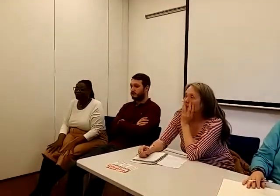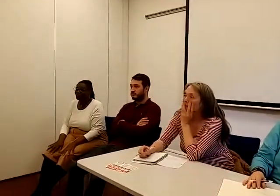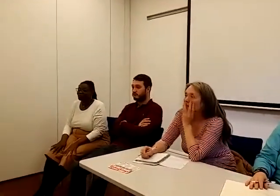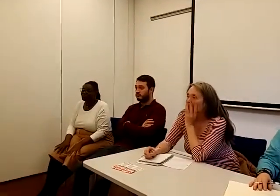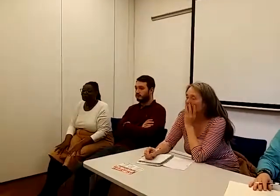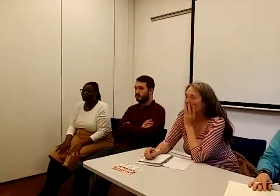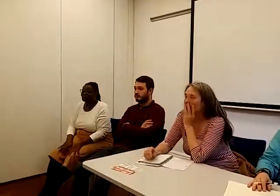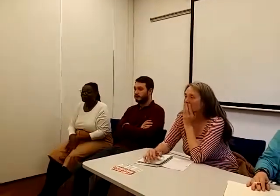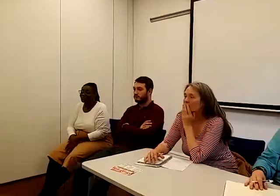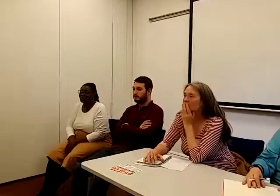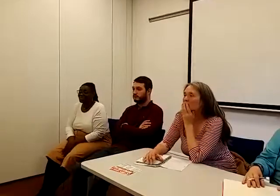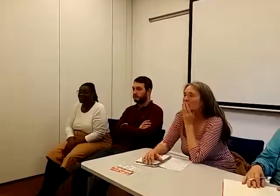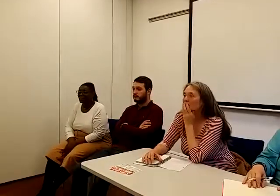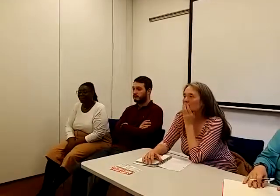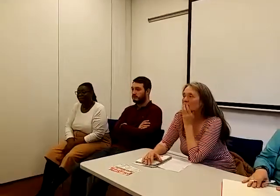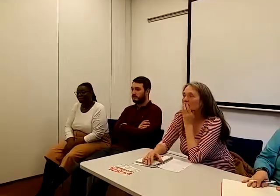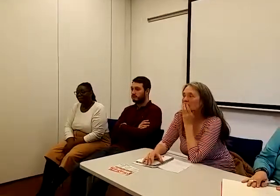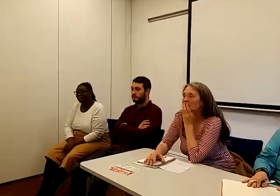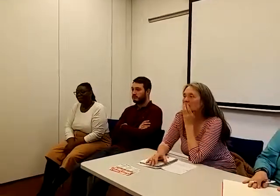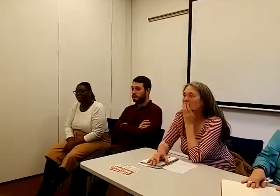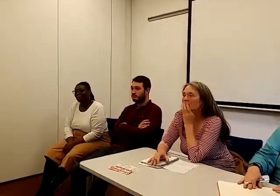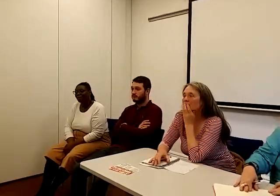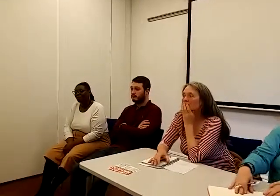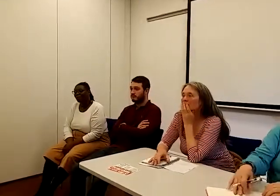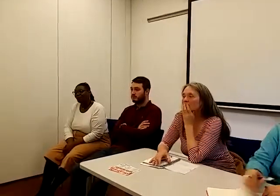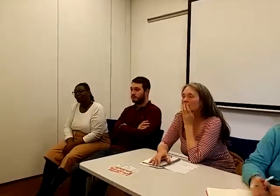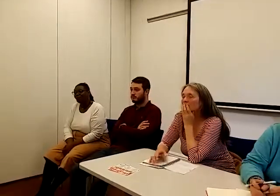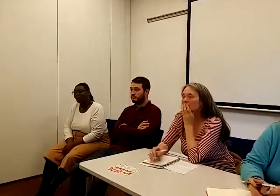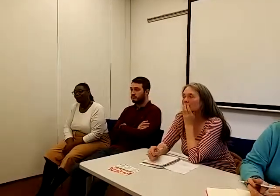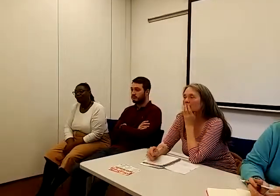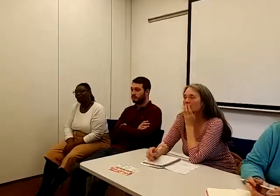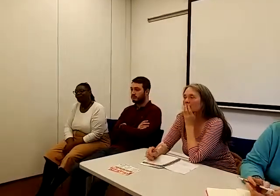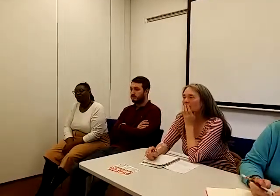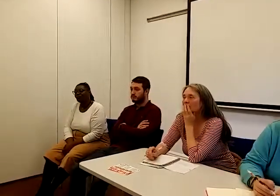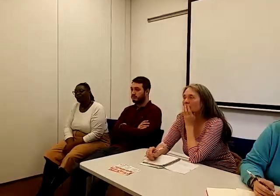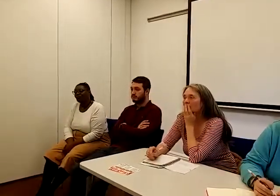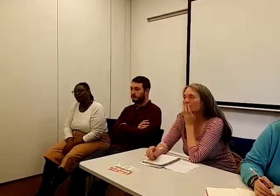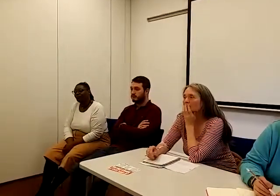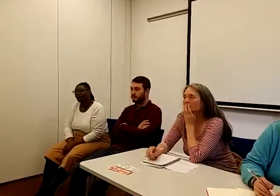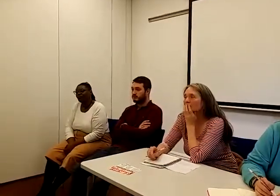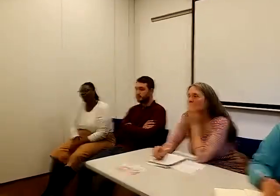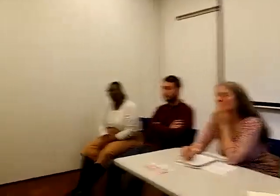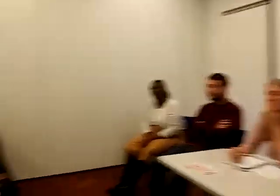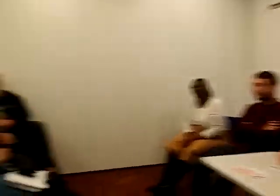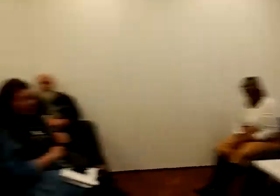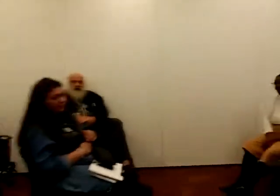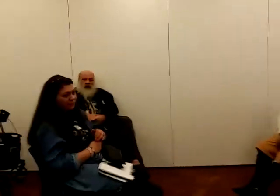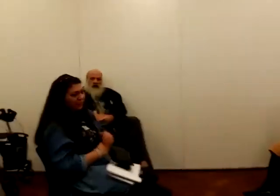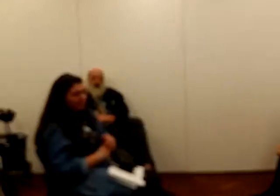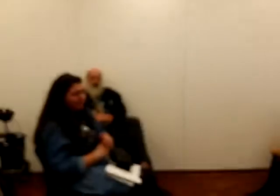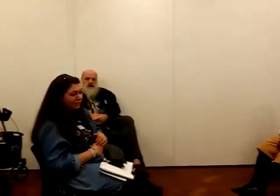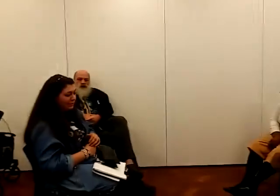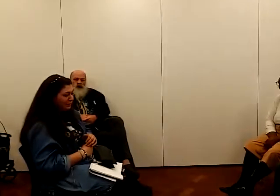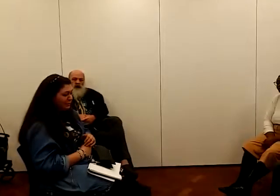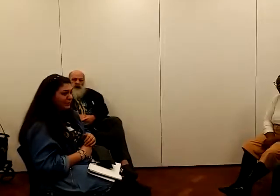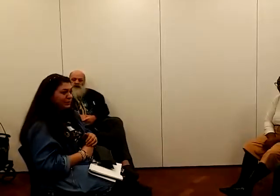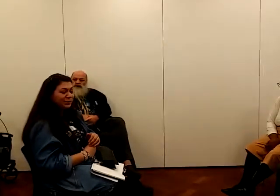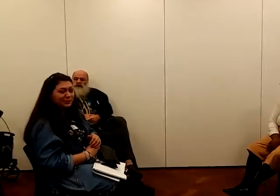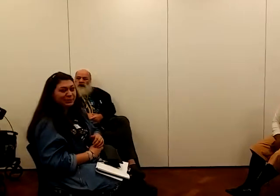I'm an advocate in my local borough. I do that independently now, because we lost the